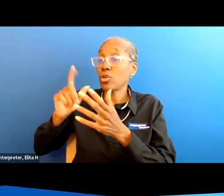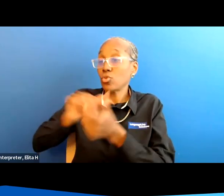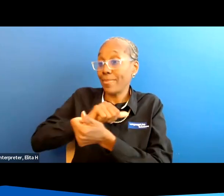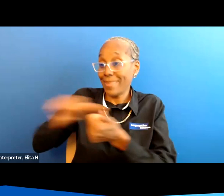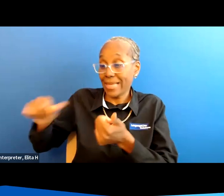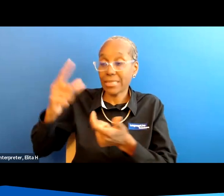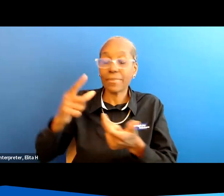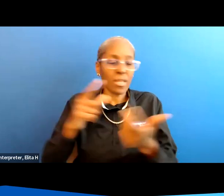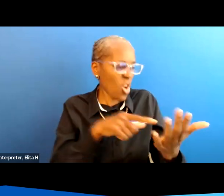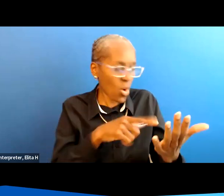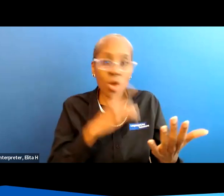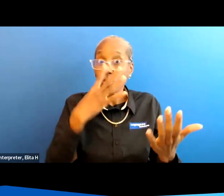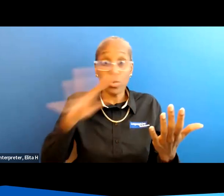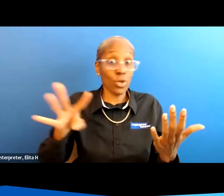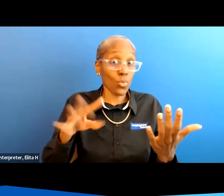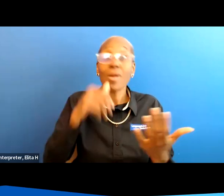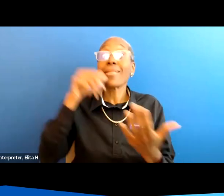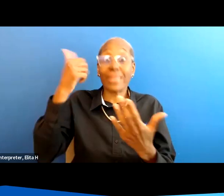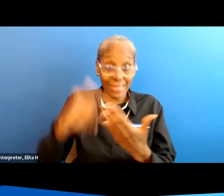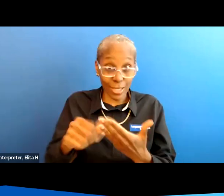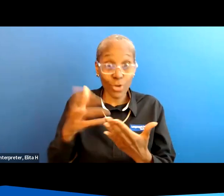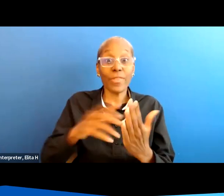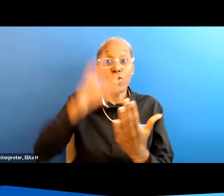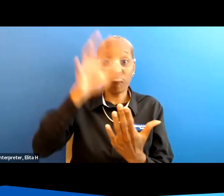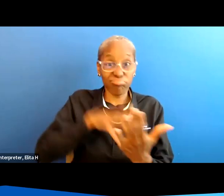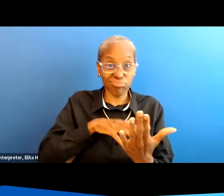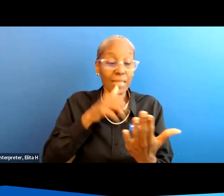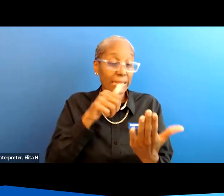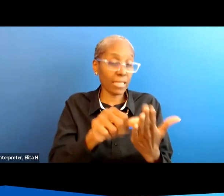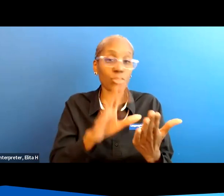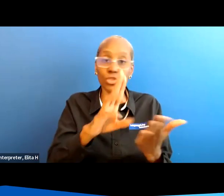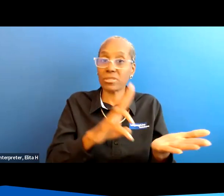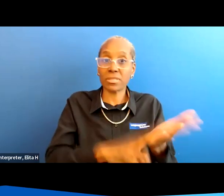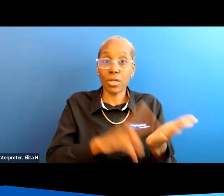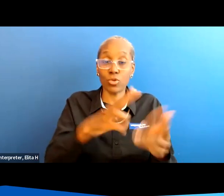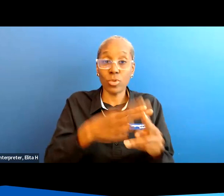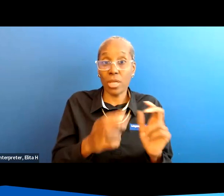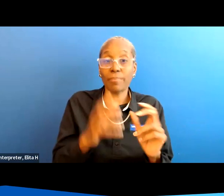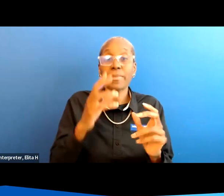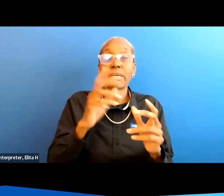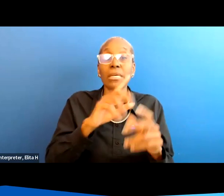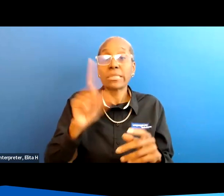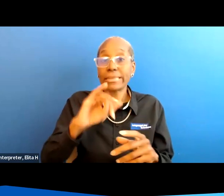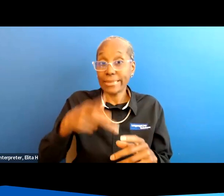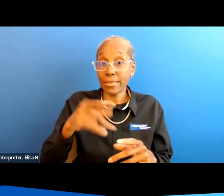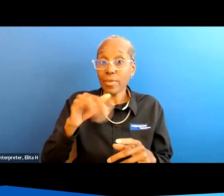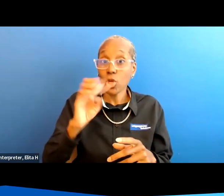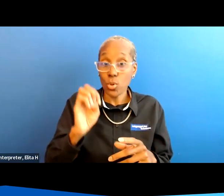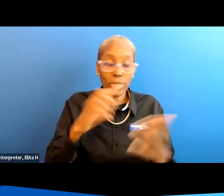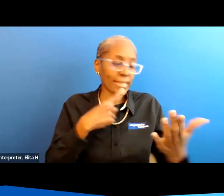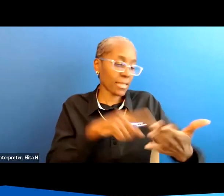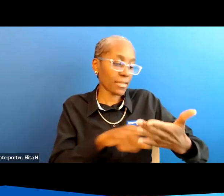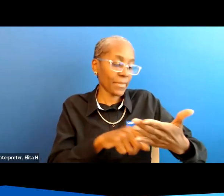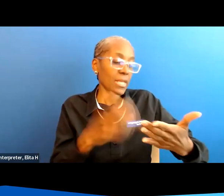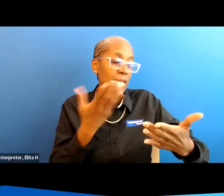sign the letter they have a letter that's uh written out for you you just have to sign it you put in your zip code and it'll say